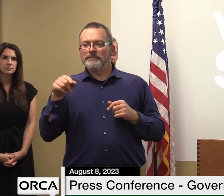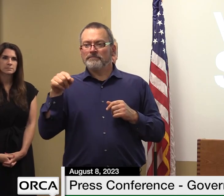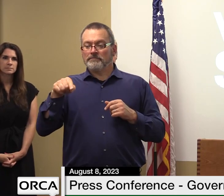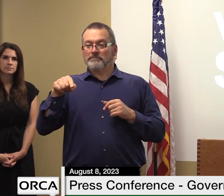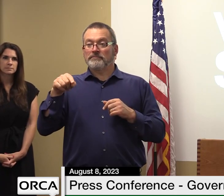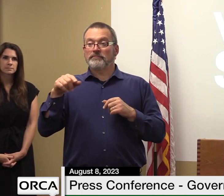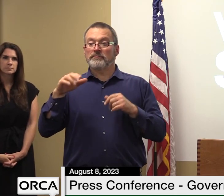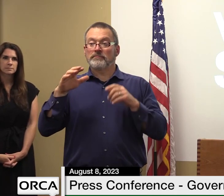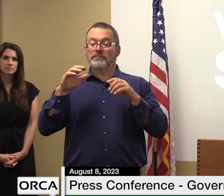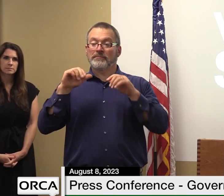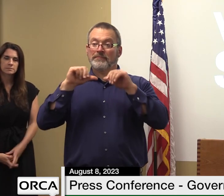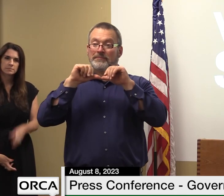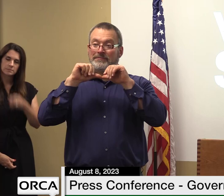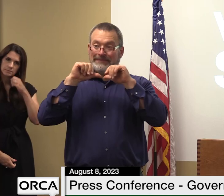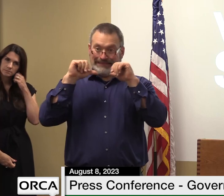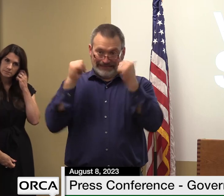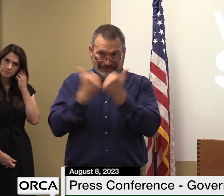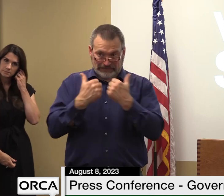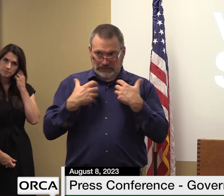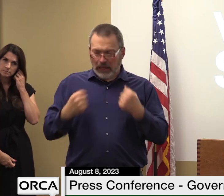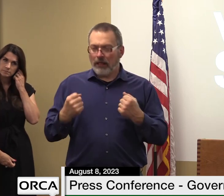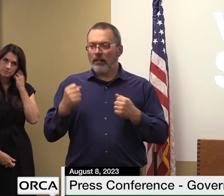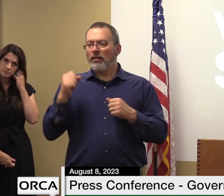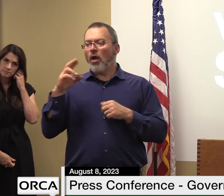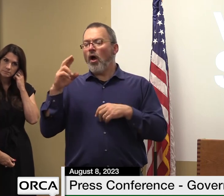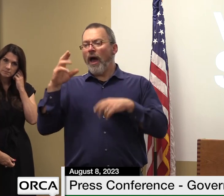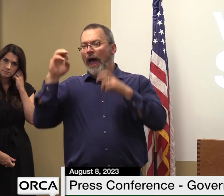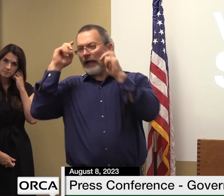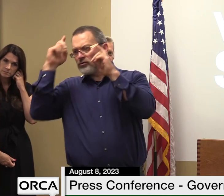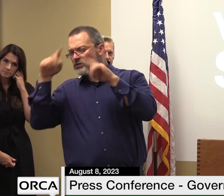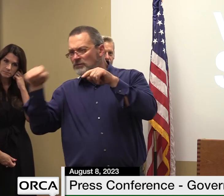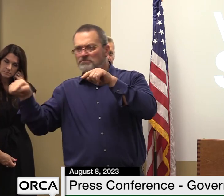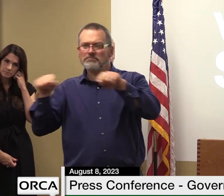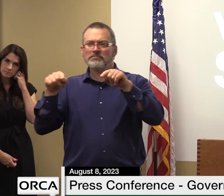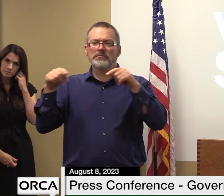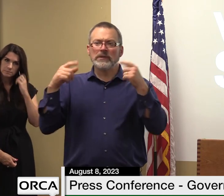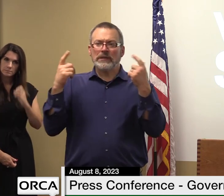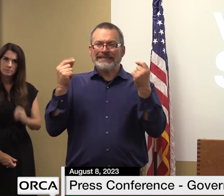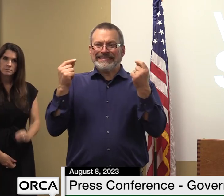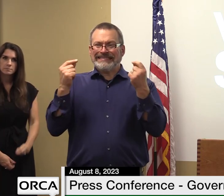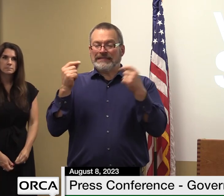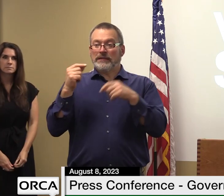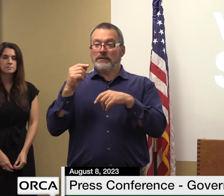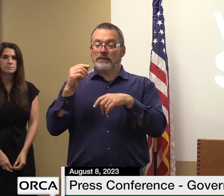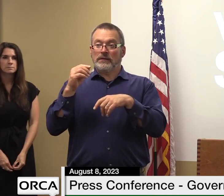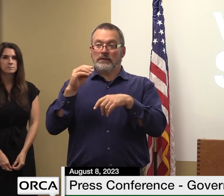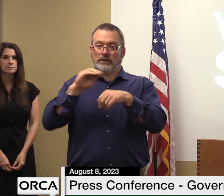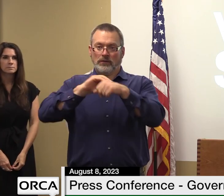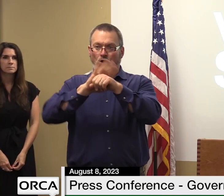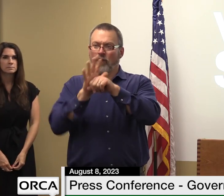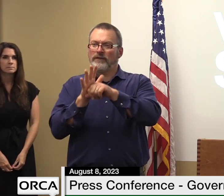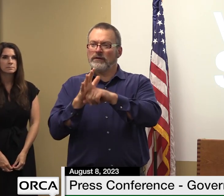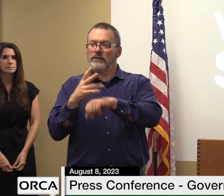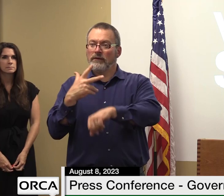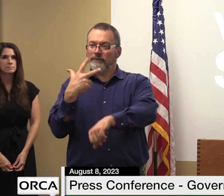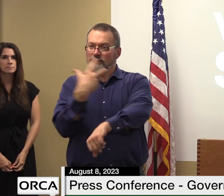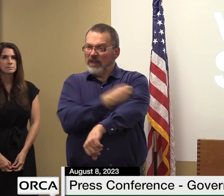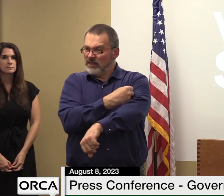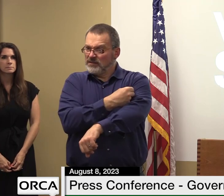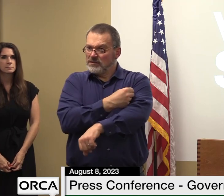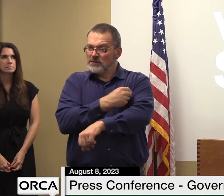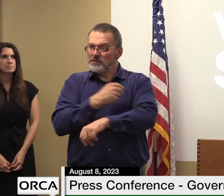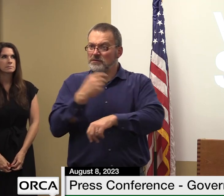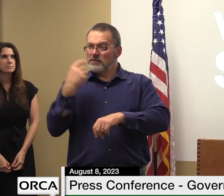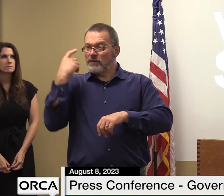the agency of education decided on whether covet 19 vaccinations will be on the required schedule for